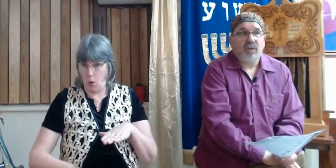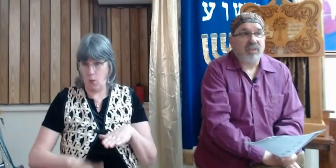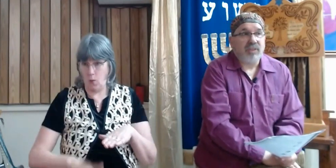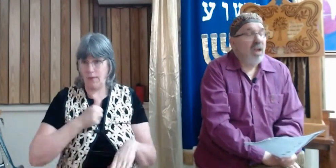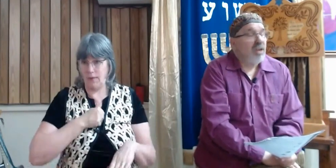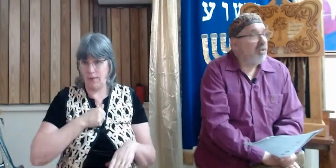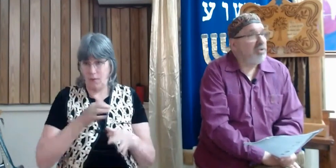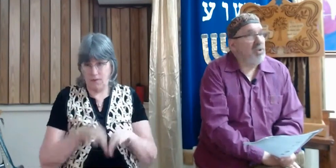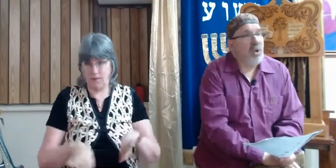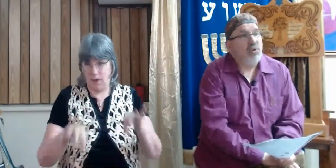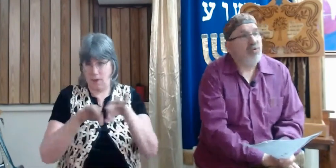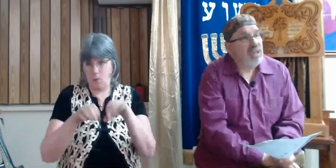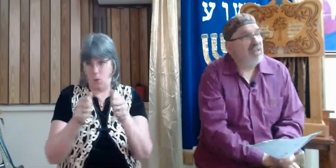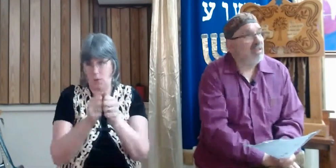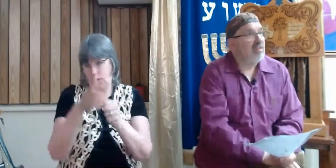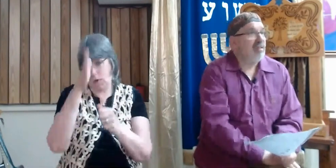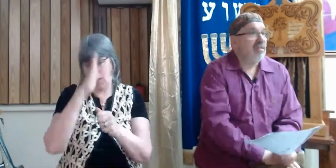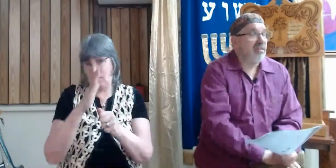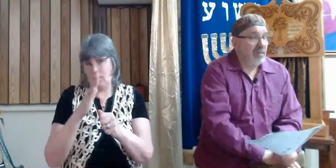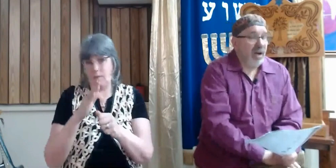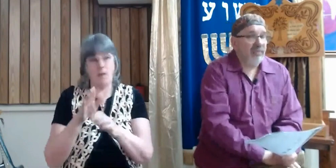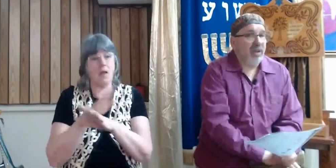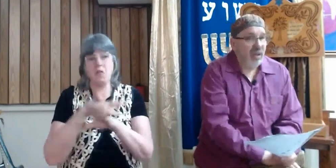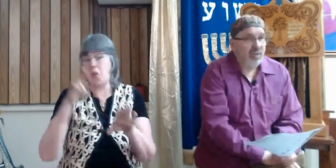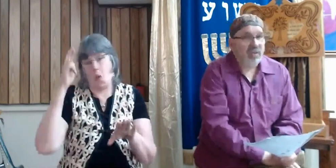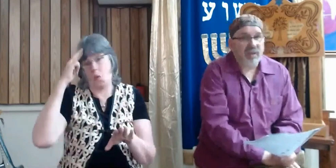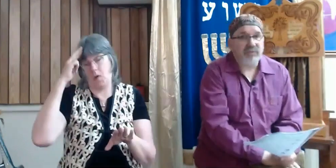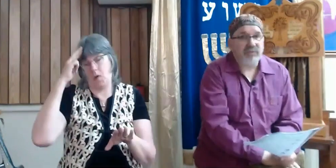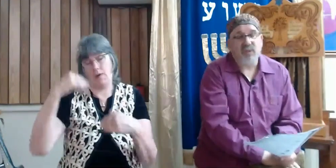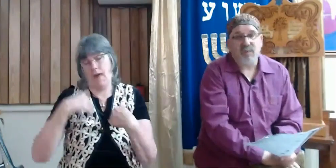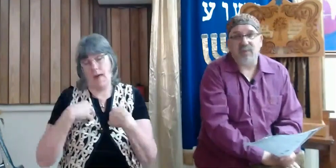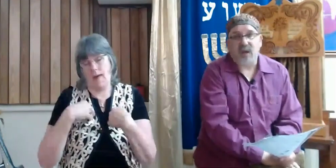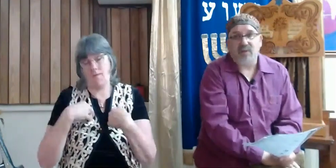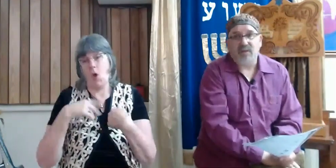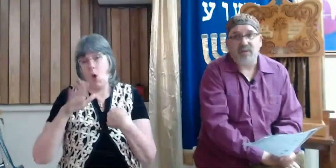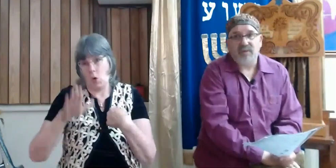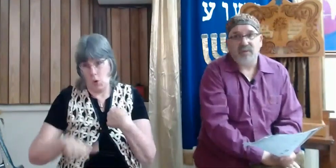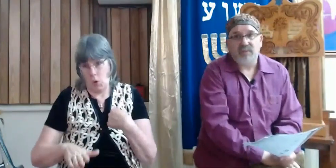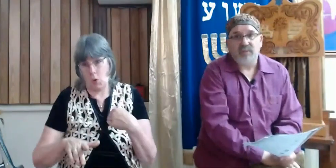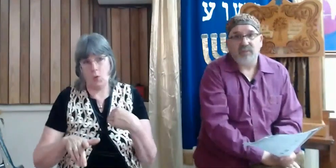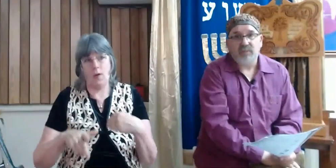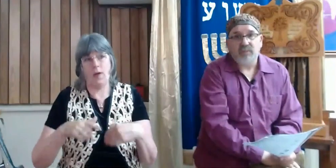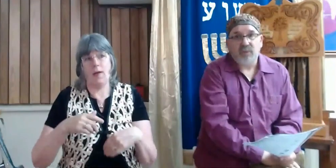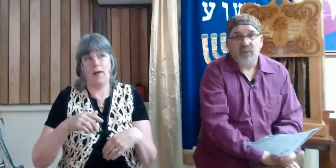I think there is no reason to have low self-esteem with God.